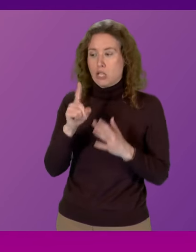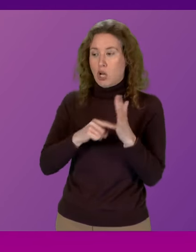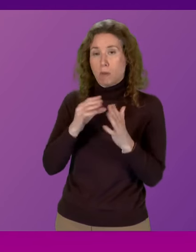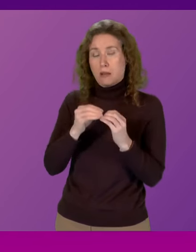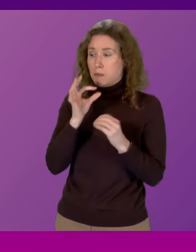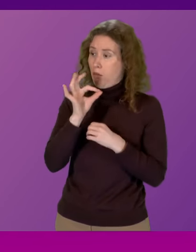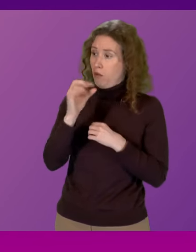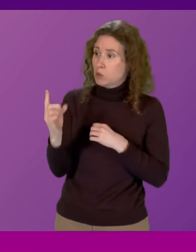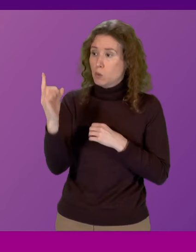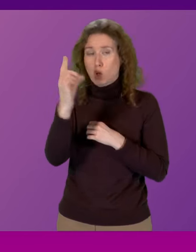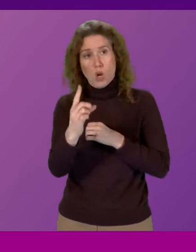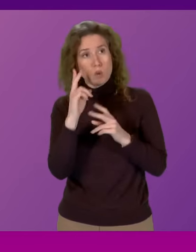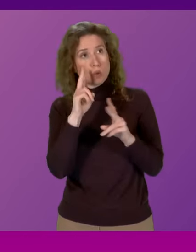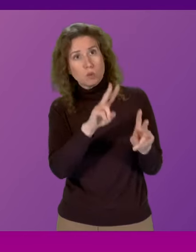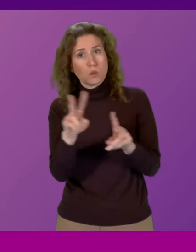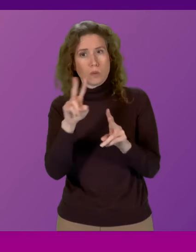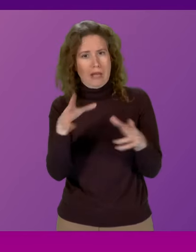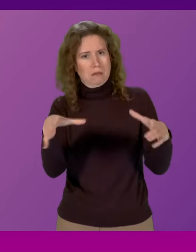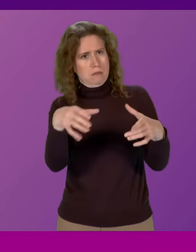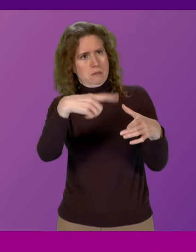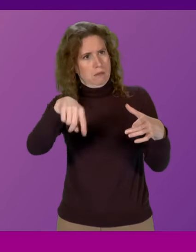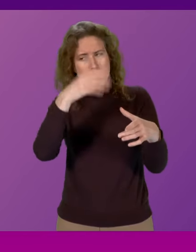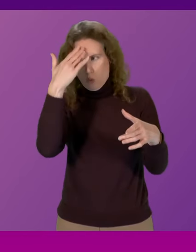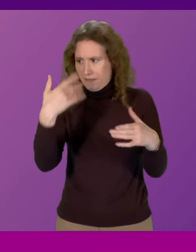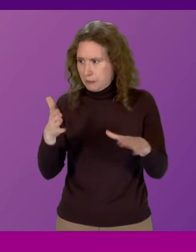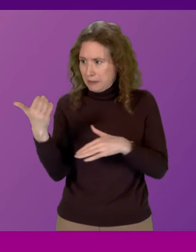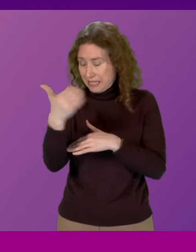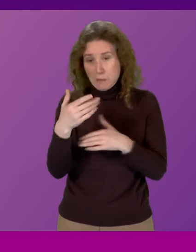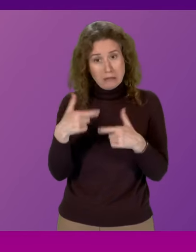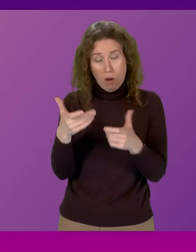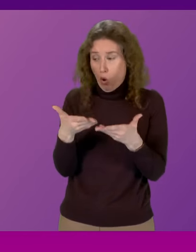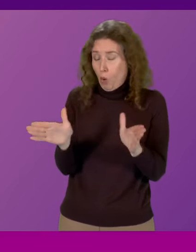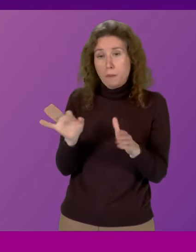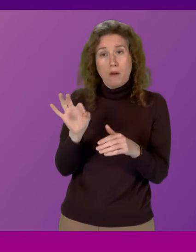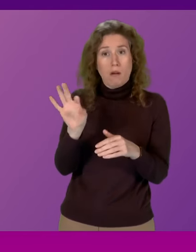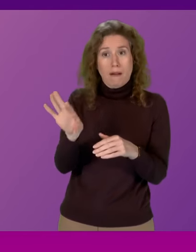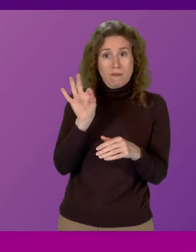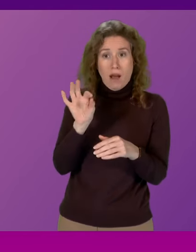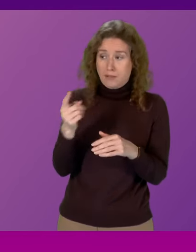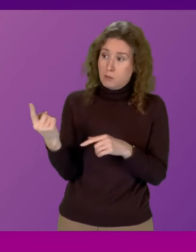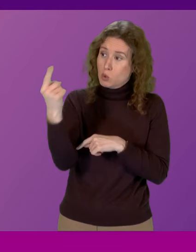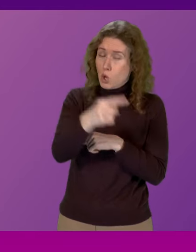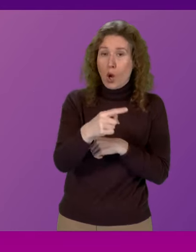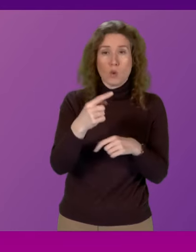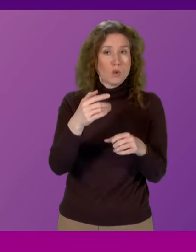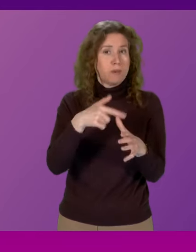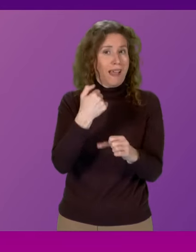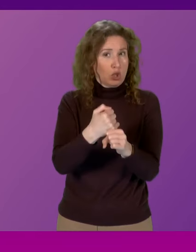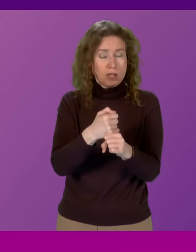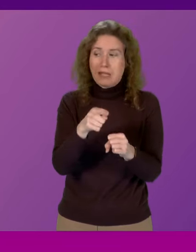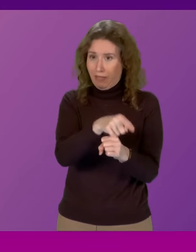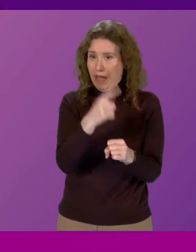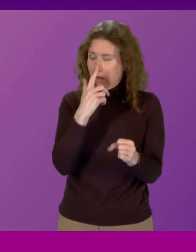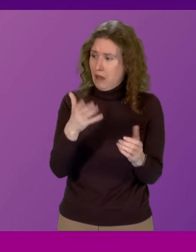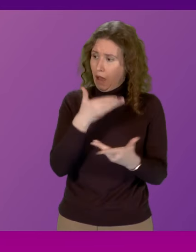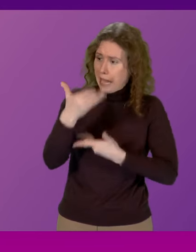the agency if he wishes I don't know if it's been taken up but the invitation still remains for him to visit the agency and they will be able to talk him through